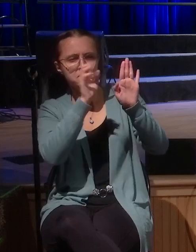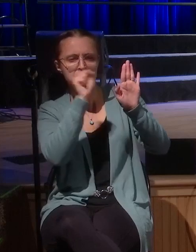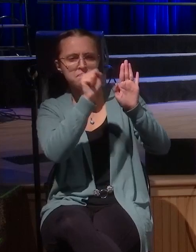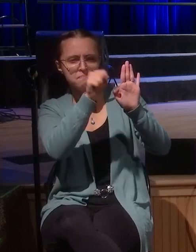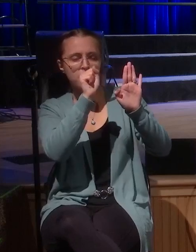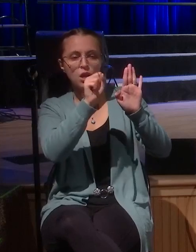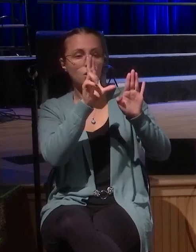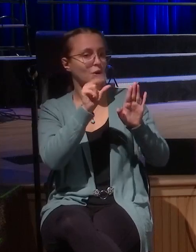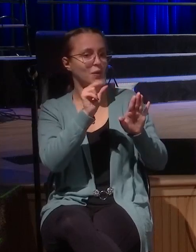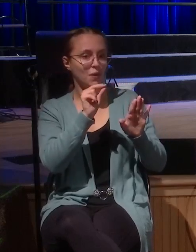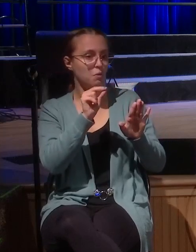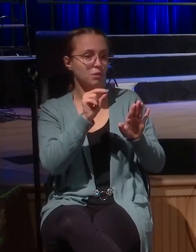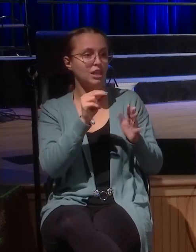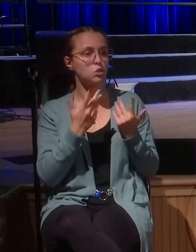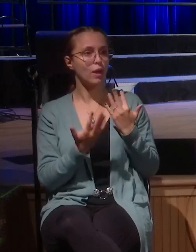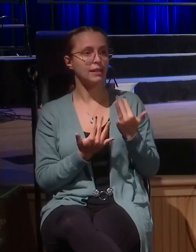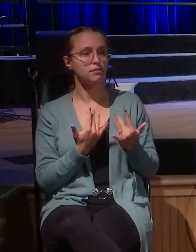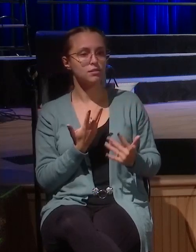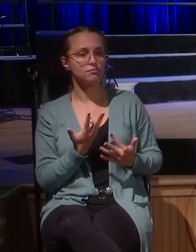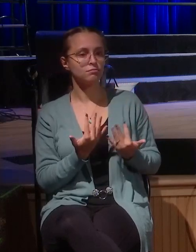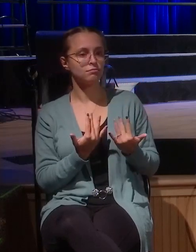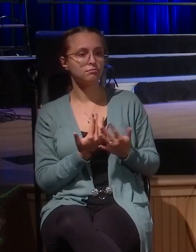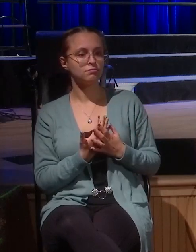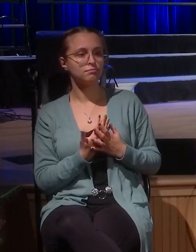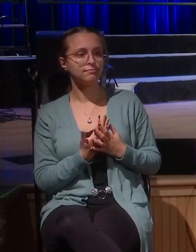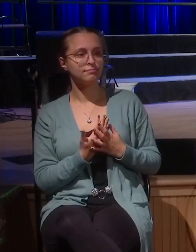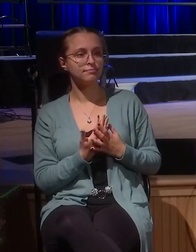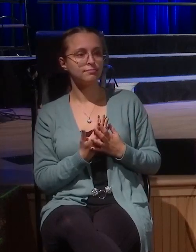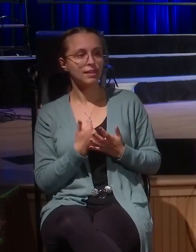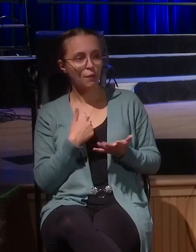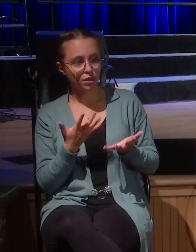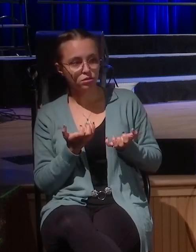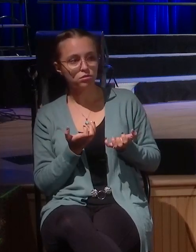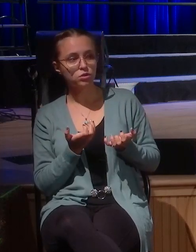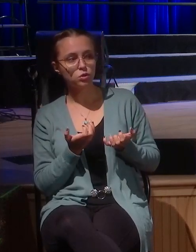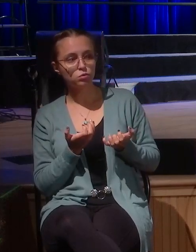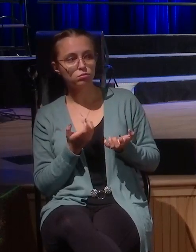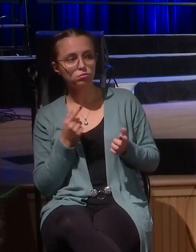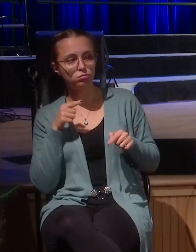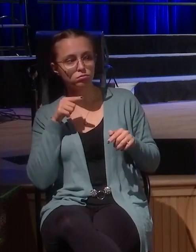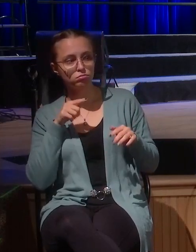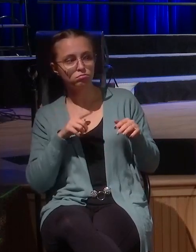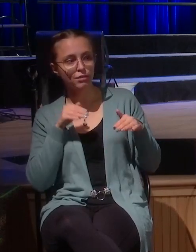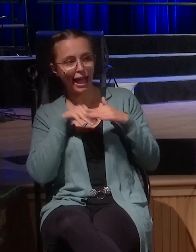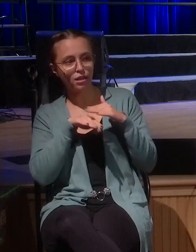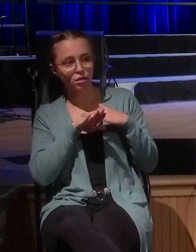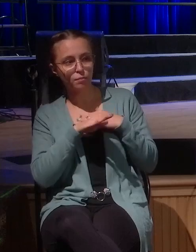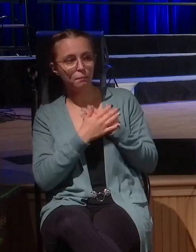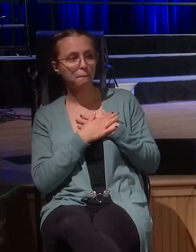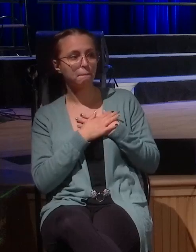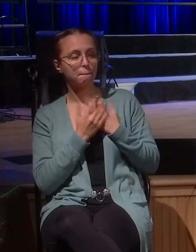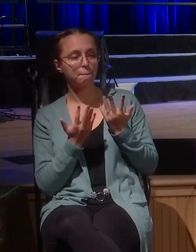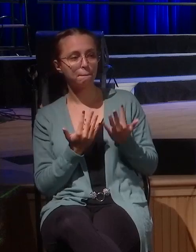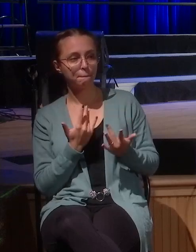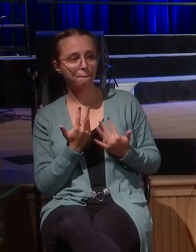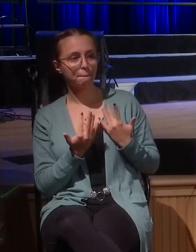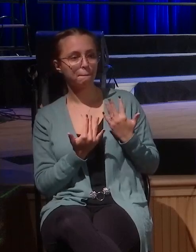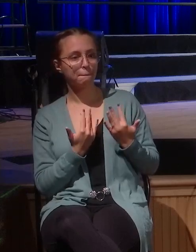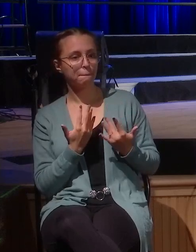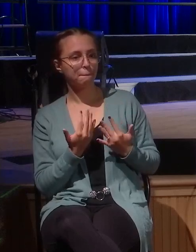We must be the same. First in salvation that we joyfully receive his gift of salvation. But even beyond that, anytime he's in our life, what